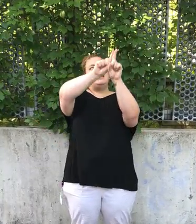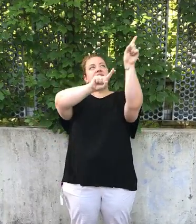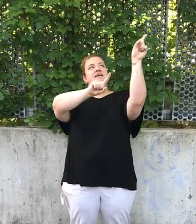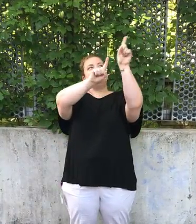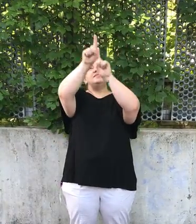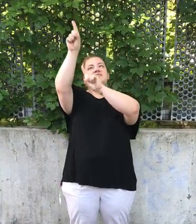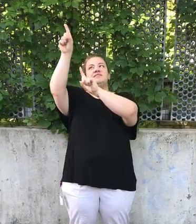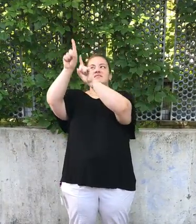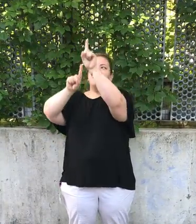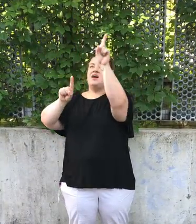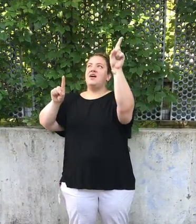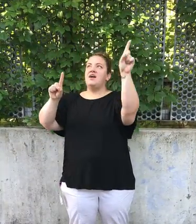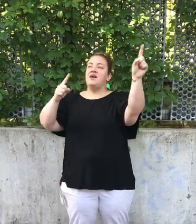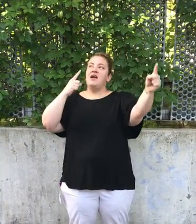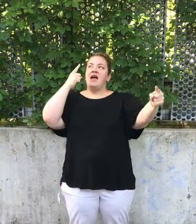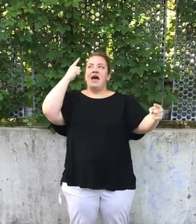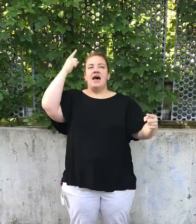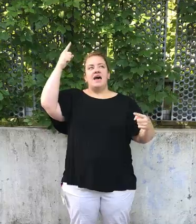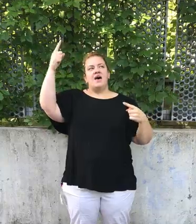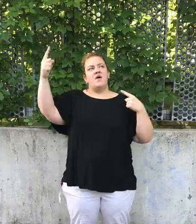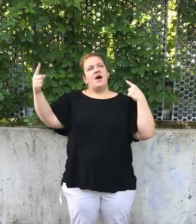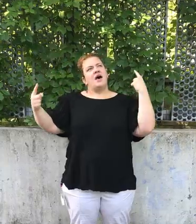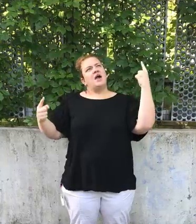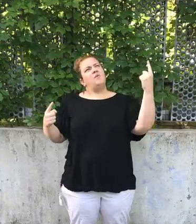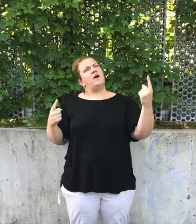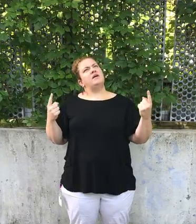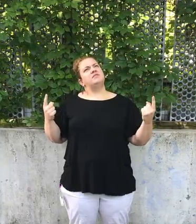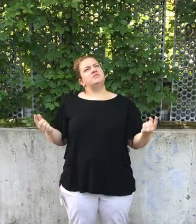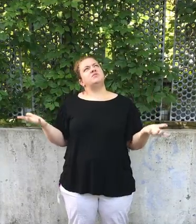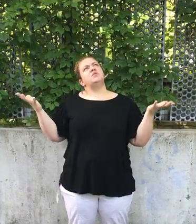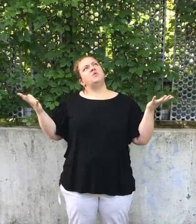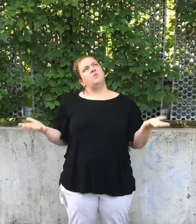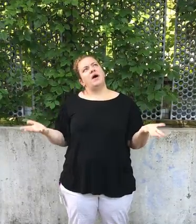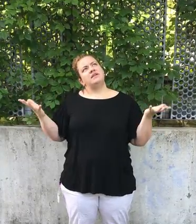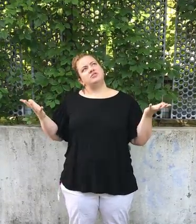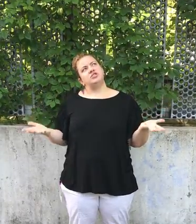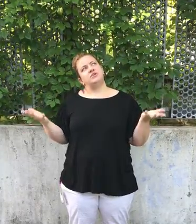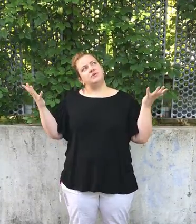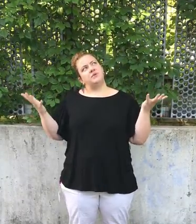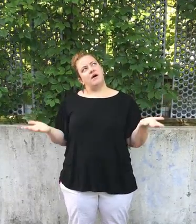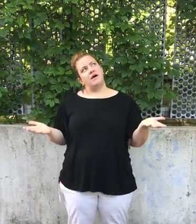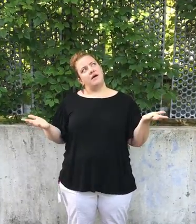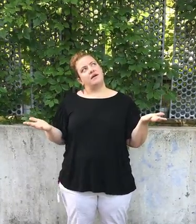little star. How I wonder what you are.